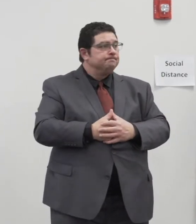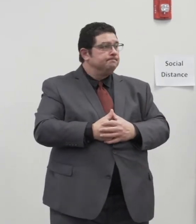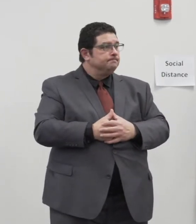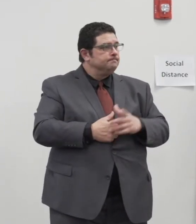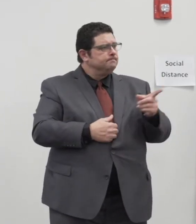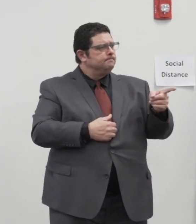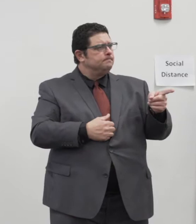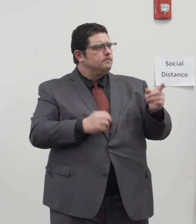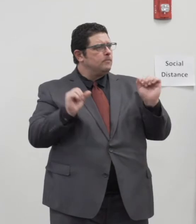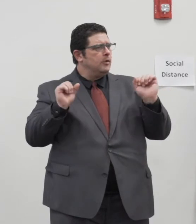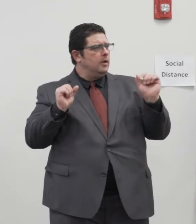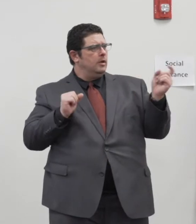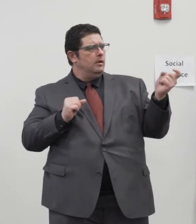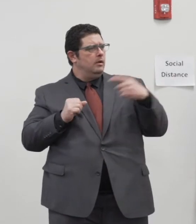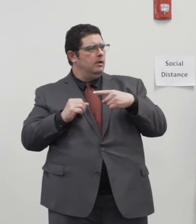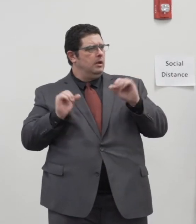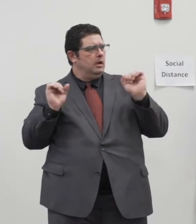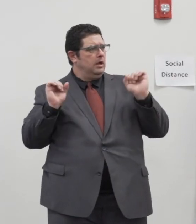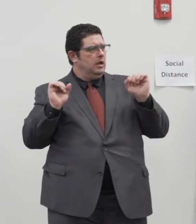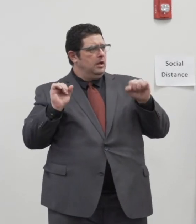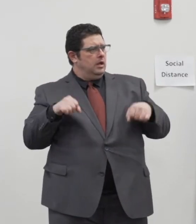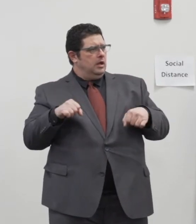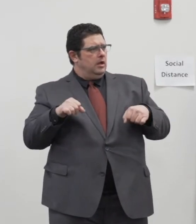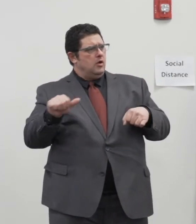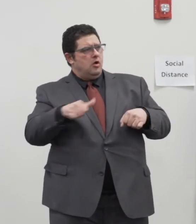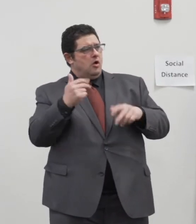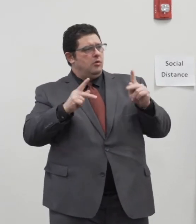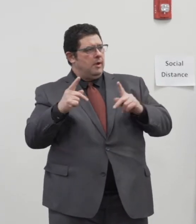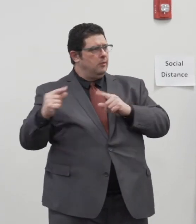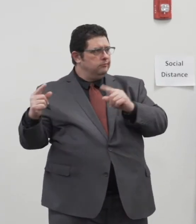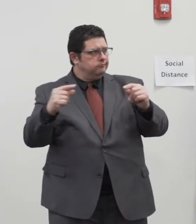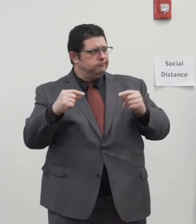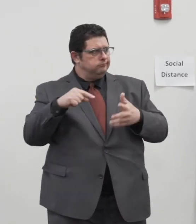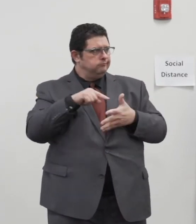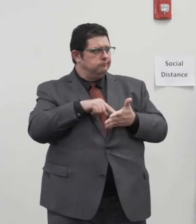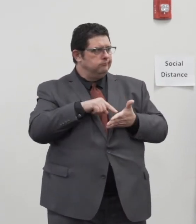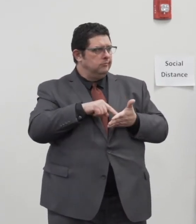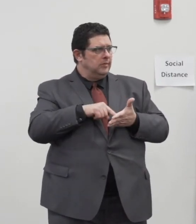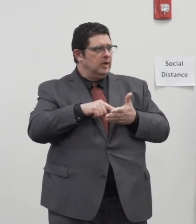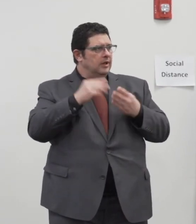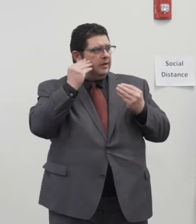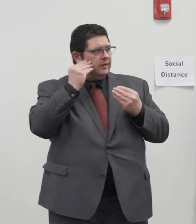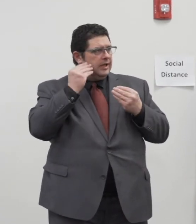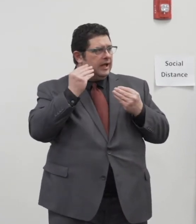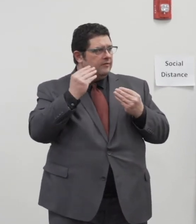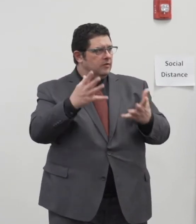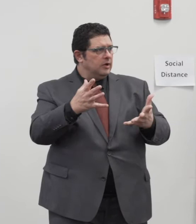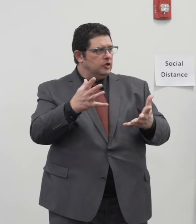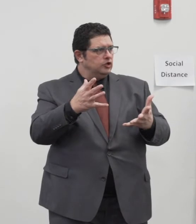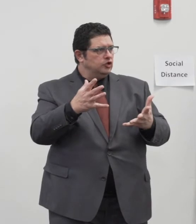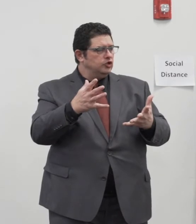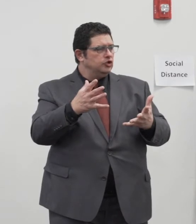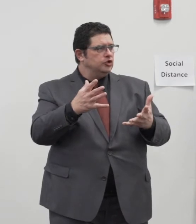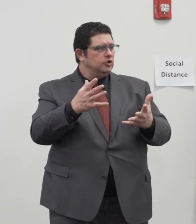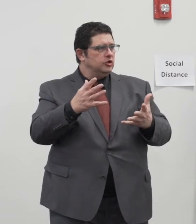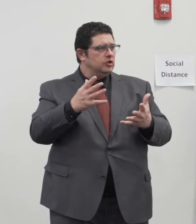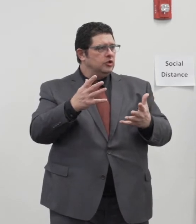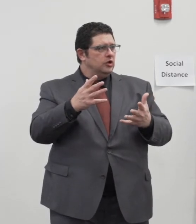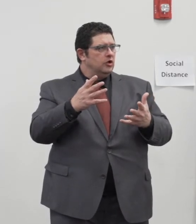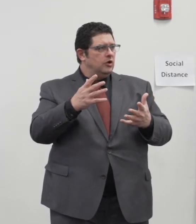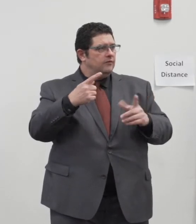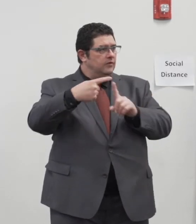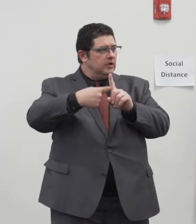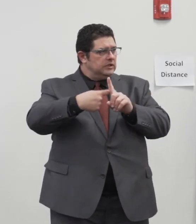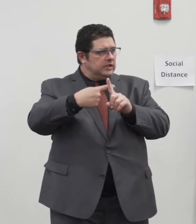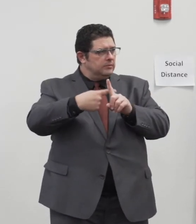Can you speak a little bit to, this is something else a lot of people have been talking about, of course, the information of the tipsters that was released through public records of